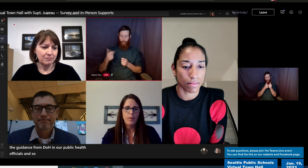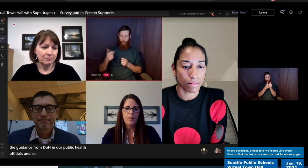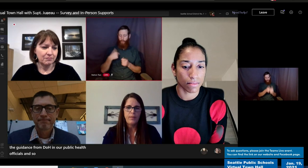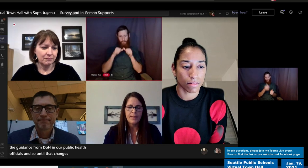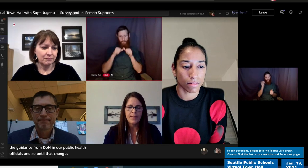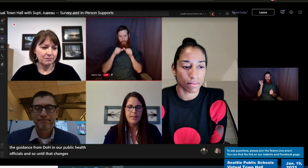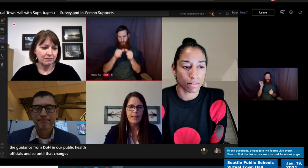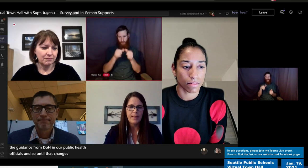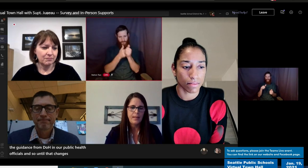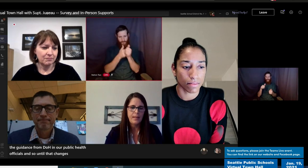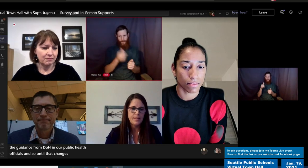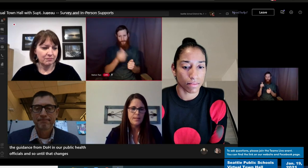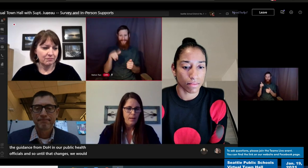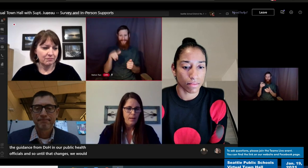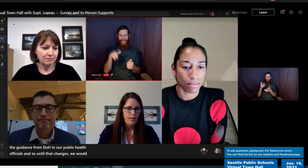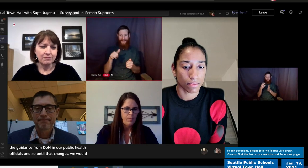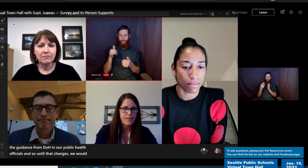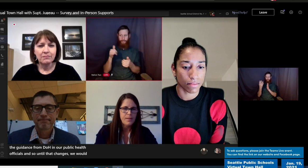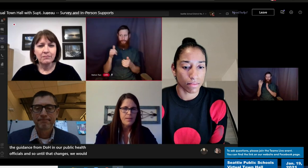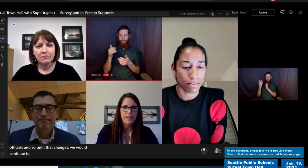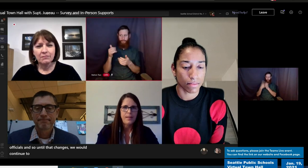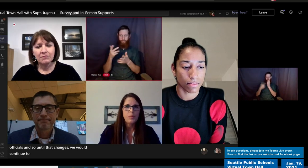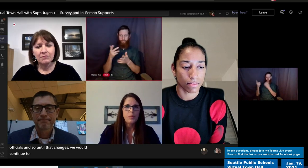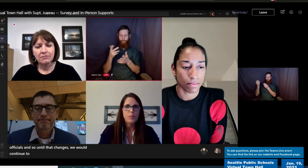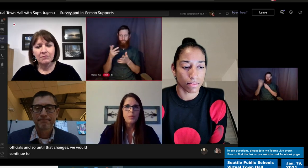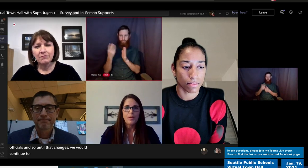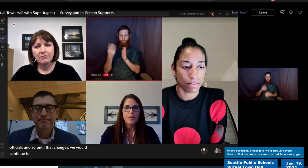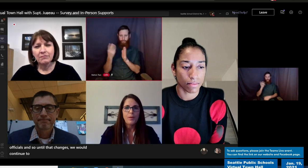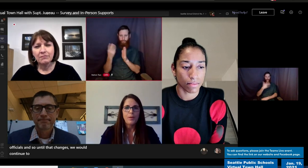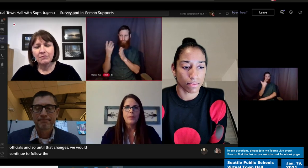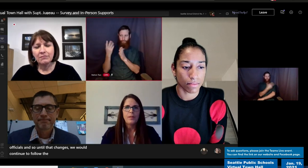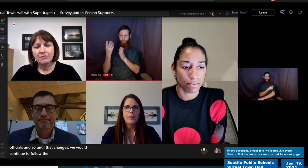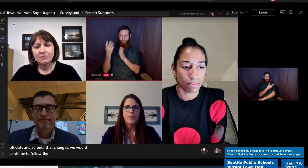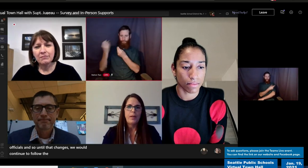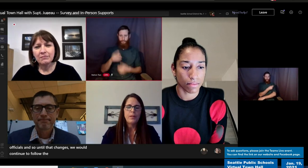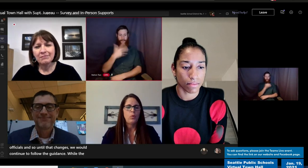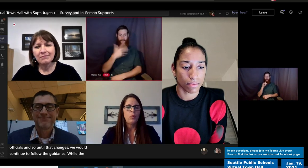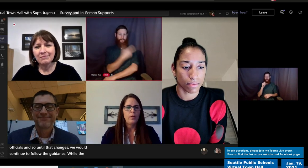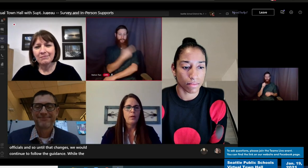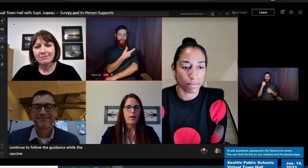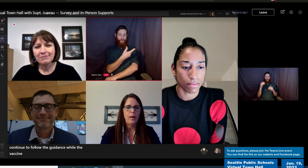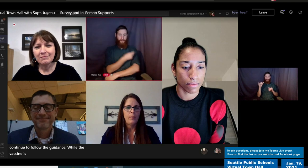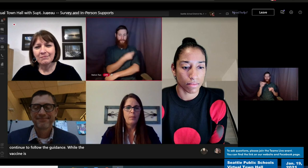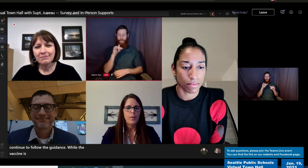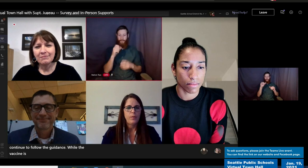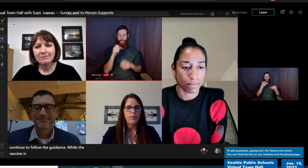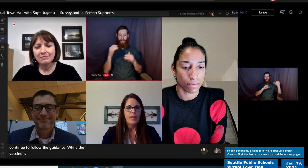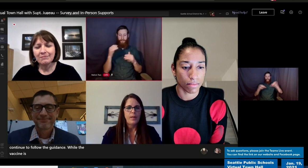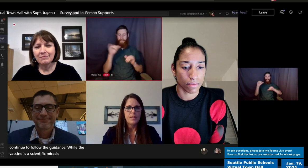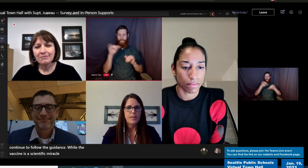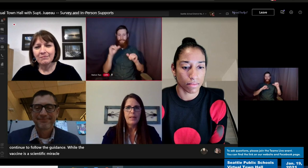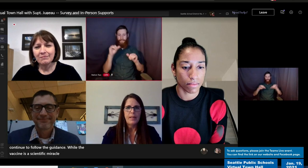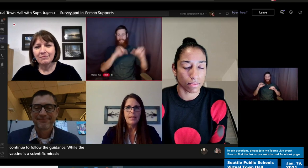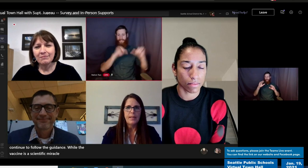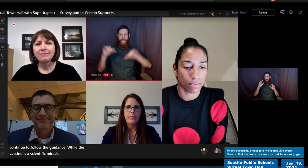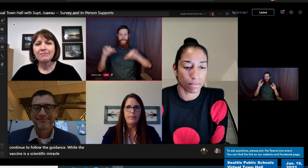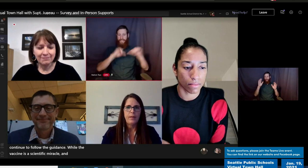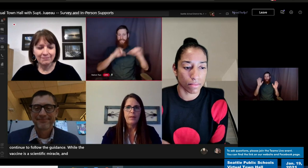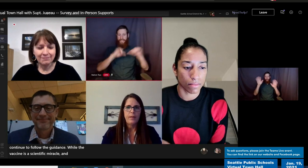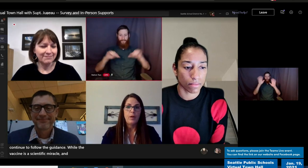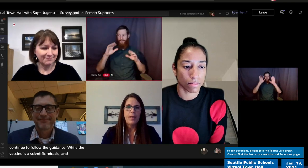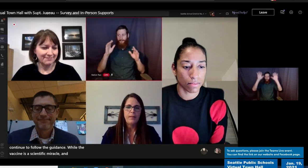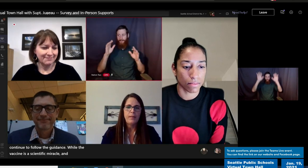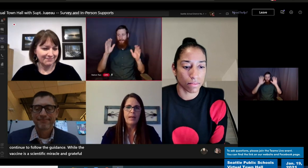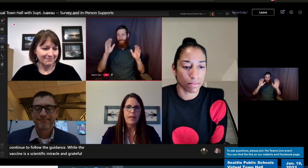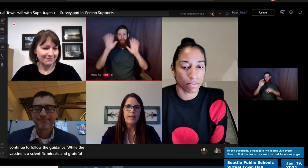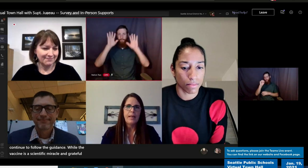the vaccine is a scientific miracle and grateful for for the expediency of making